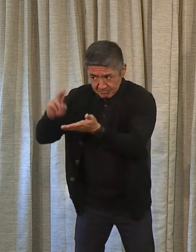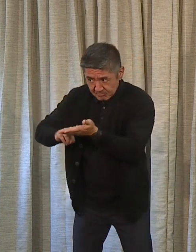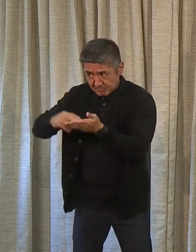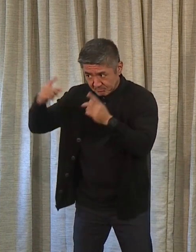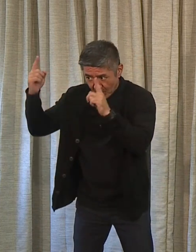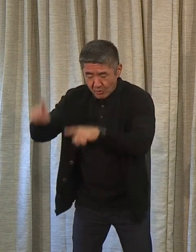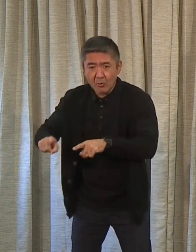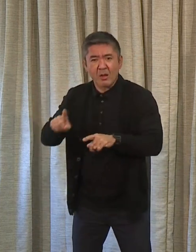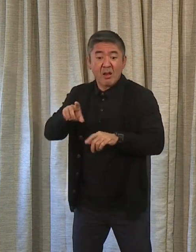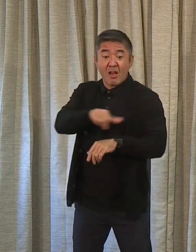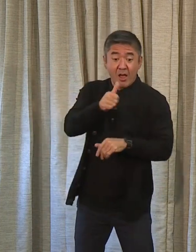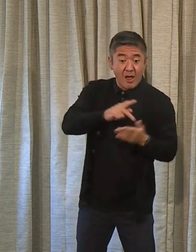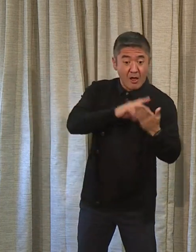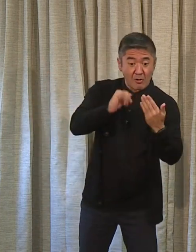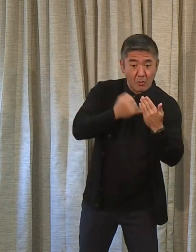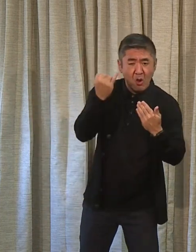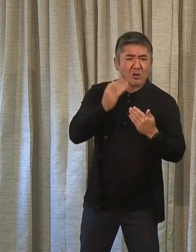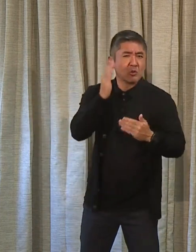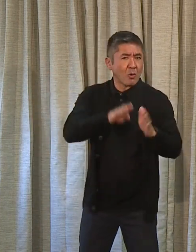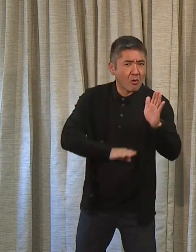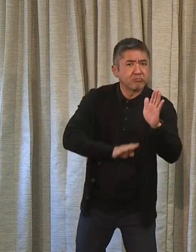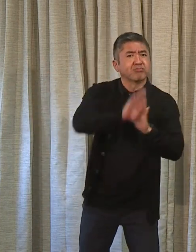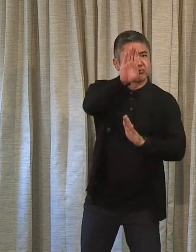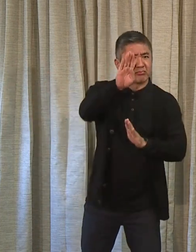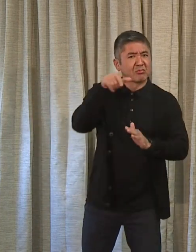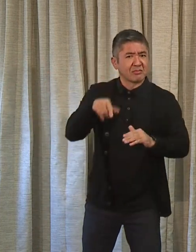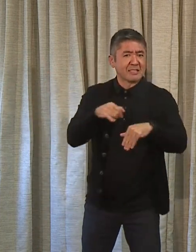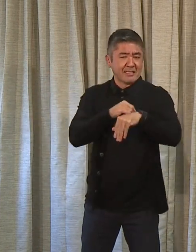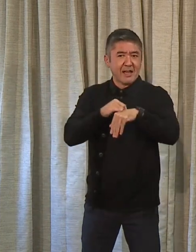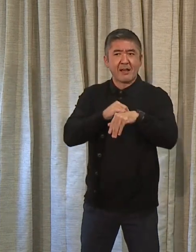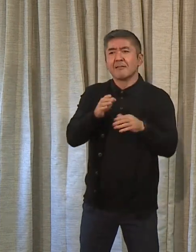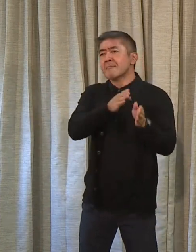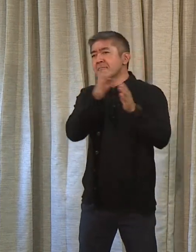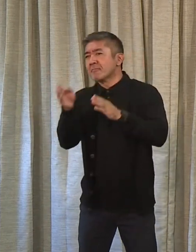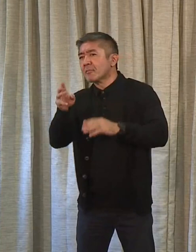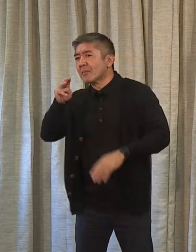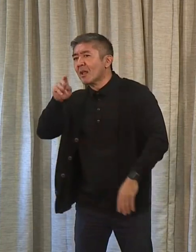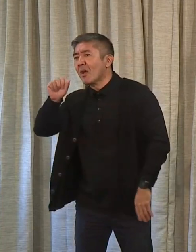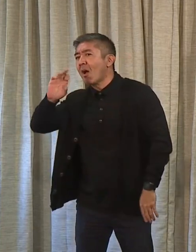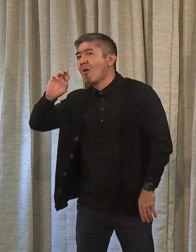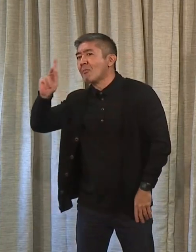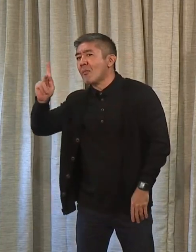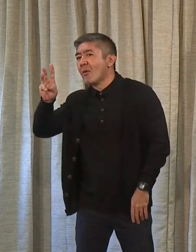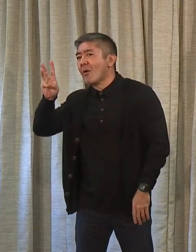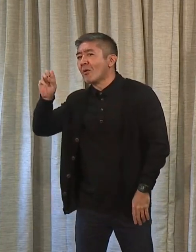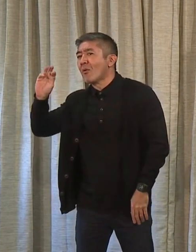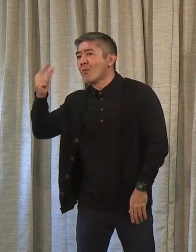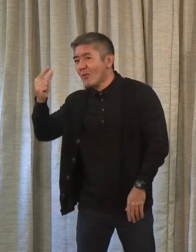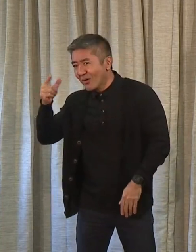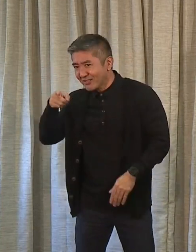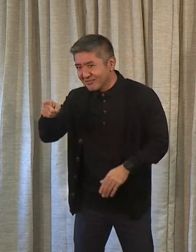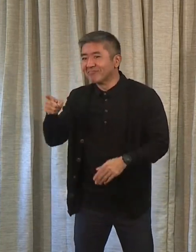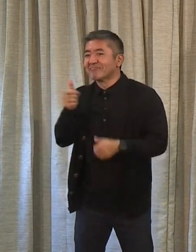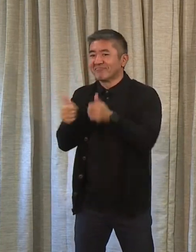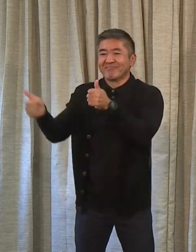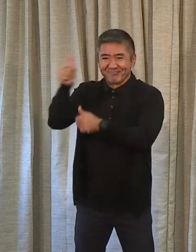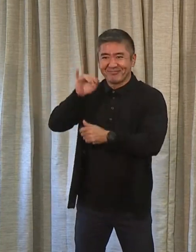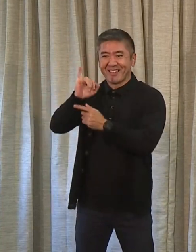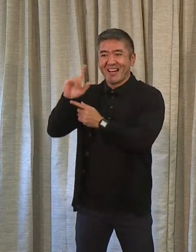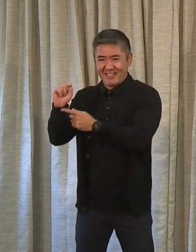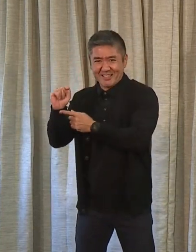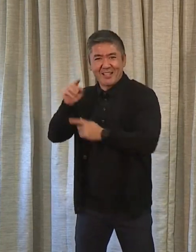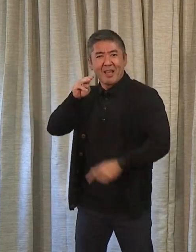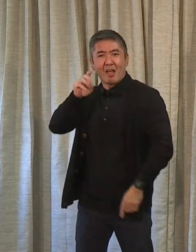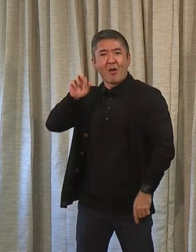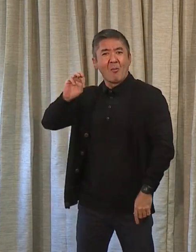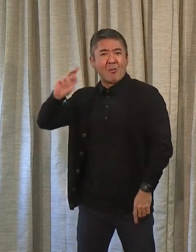we've taken on that we think are for the betterment of our island. Behind him, I think I see Mark Wong standing in the background, head of IT. Mark was one